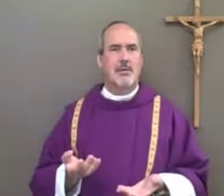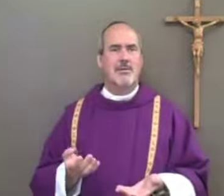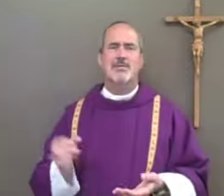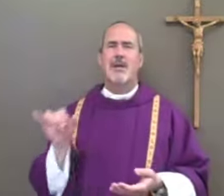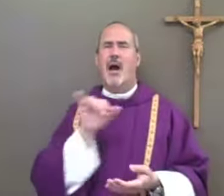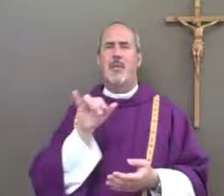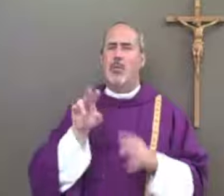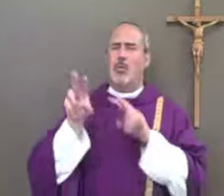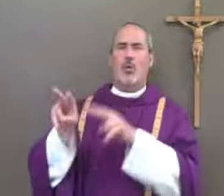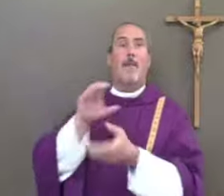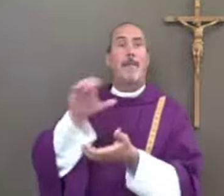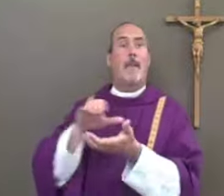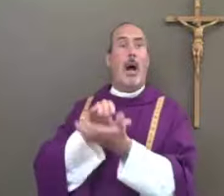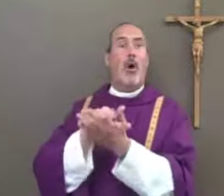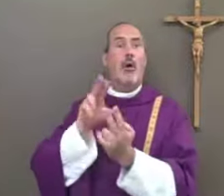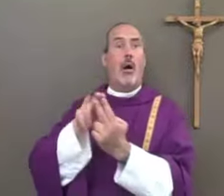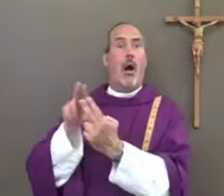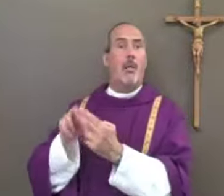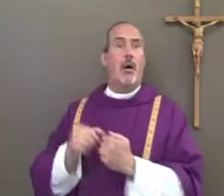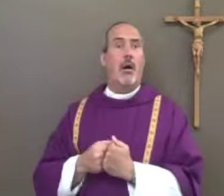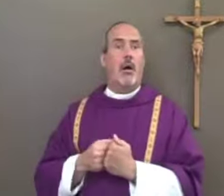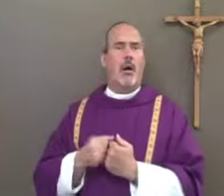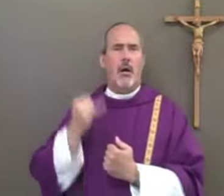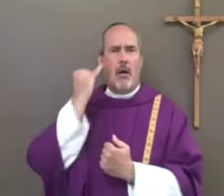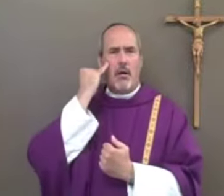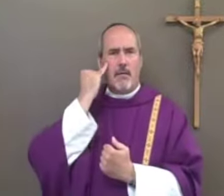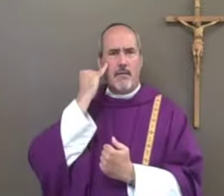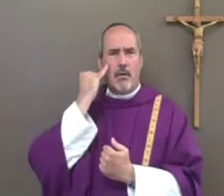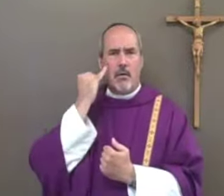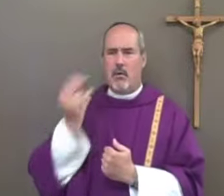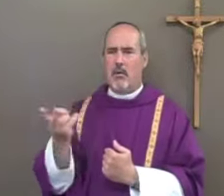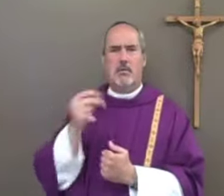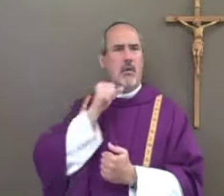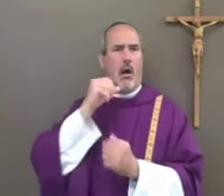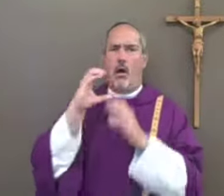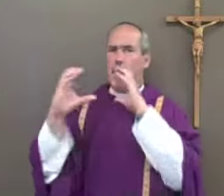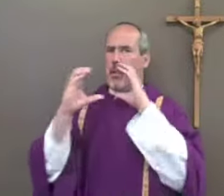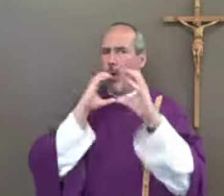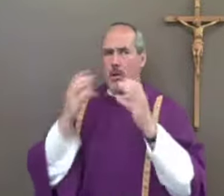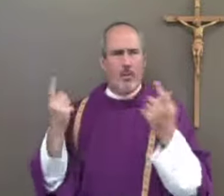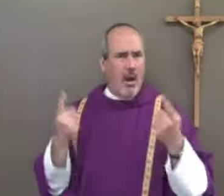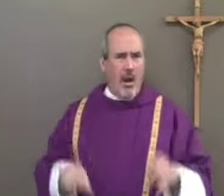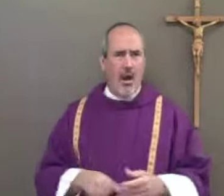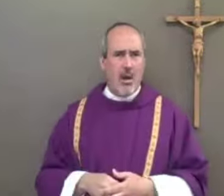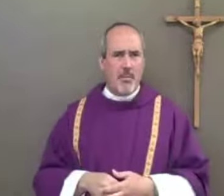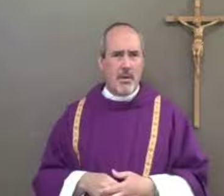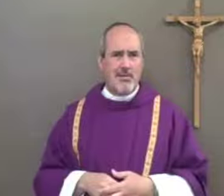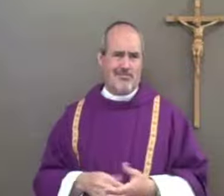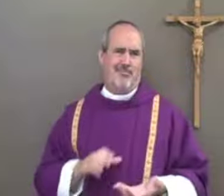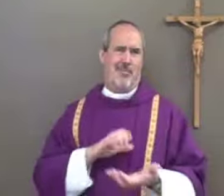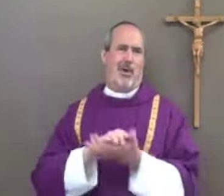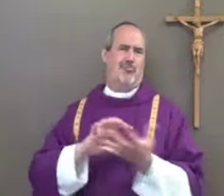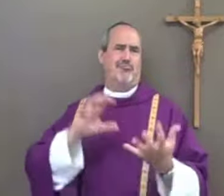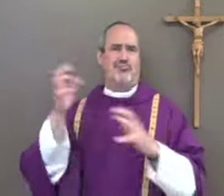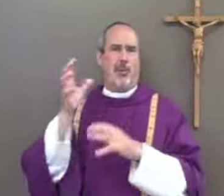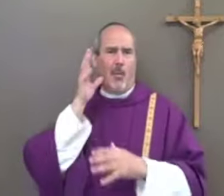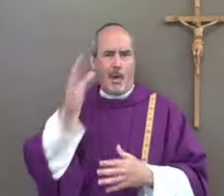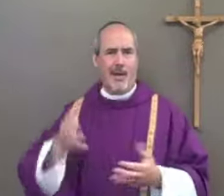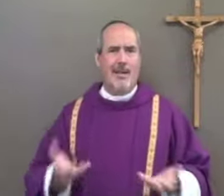foundation and relationship with him. If we look at a married couple and they're not communicating well, their marriage